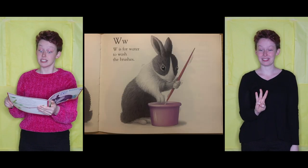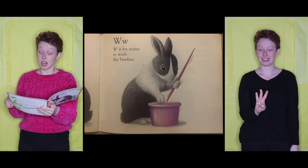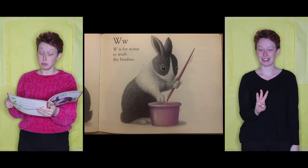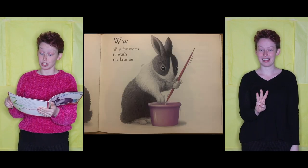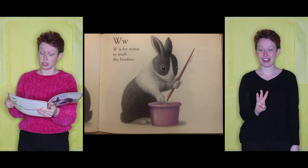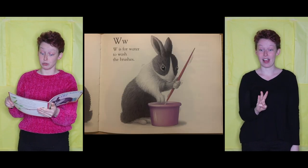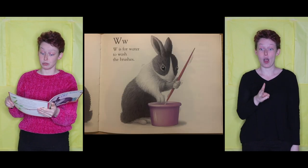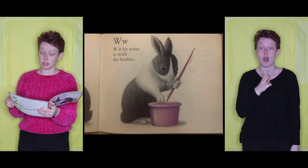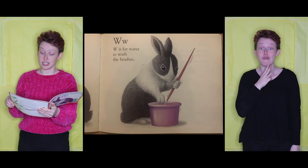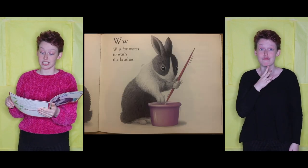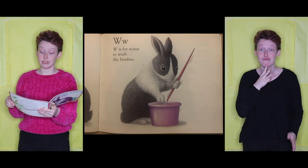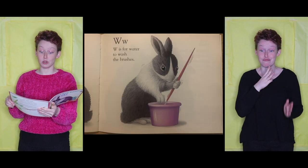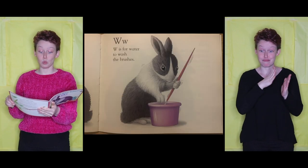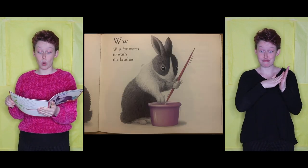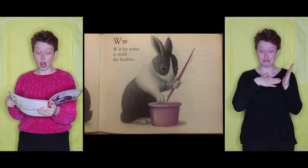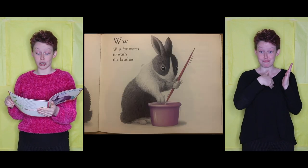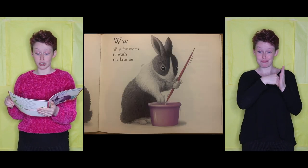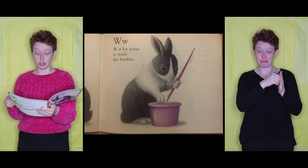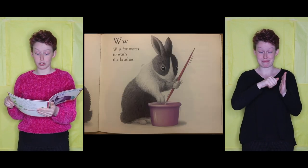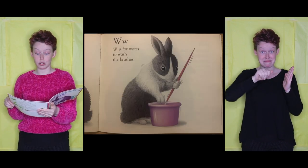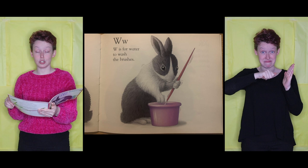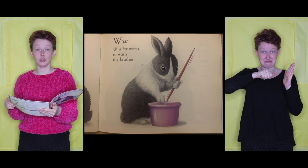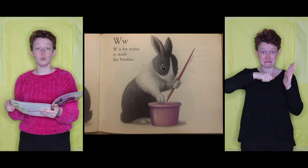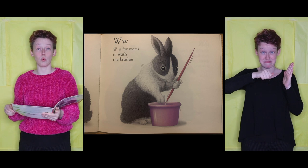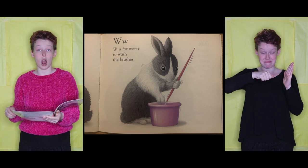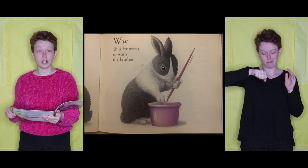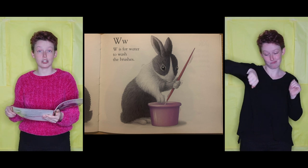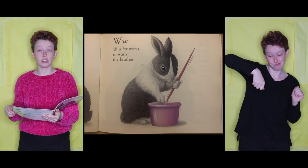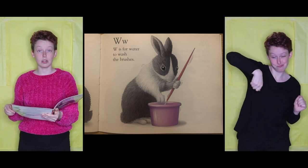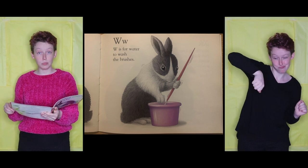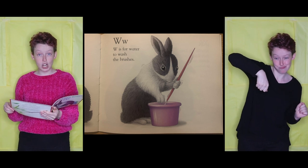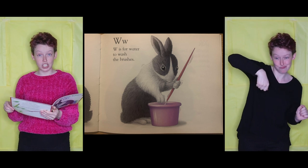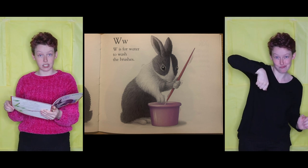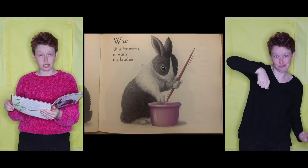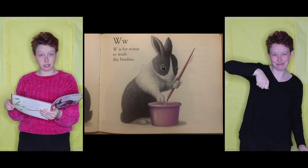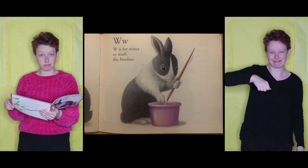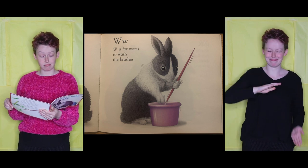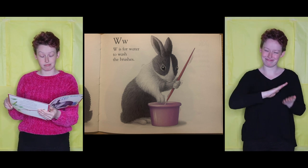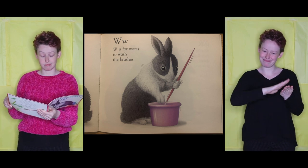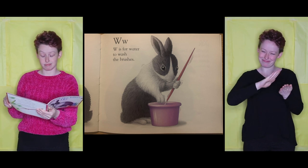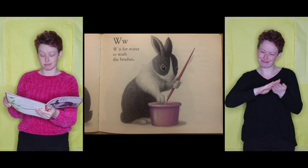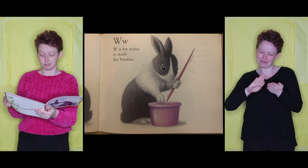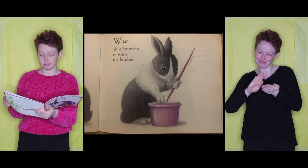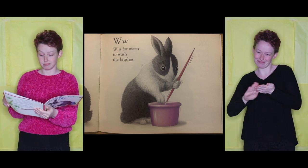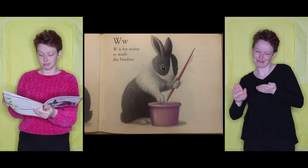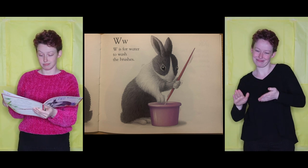W is for Water, to Wash the Brushes.